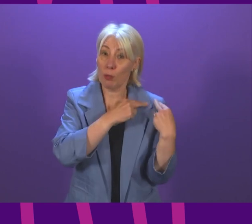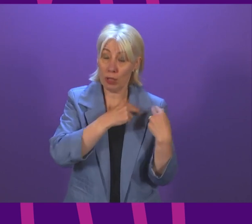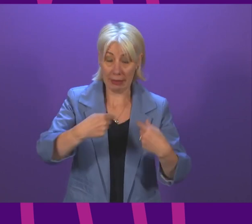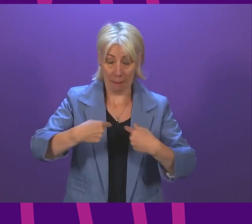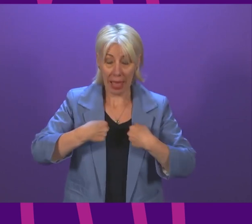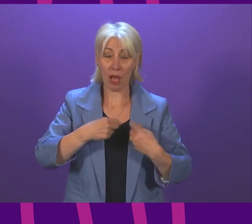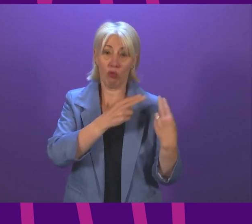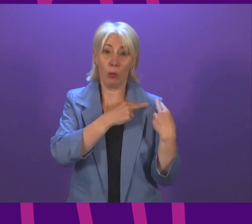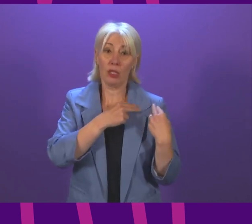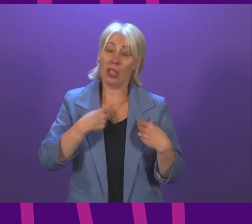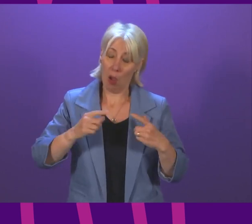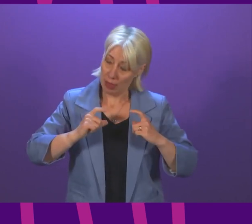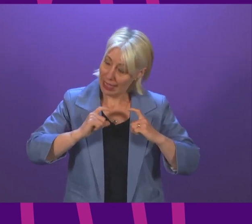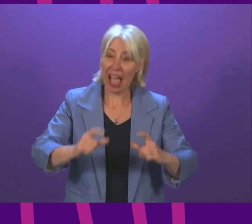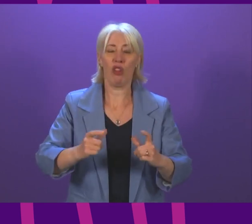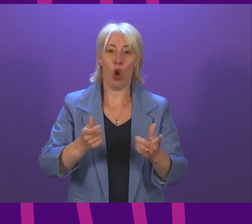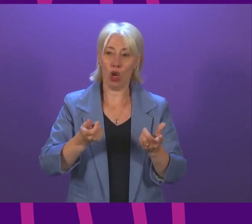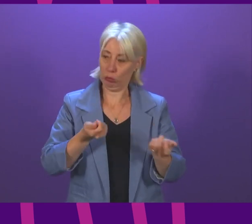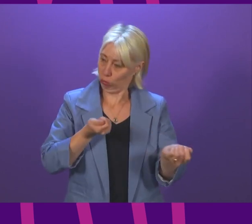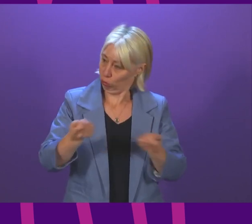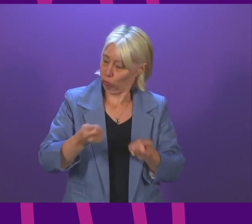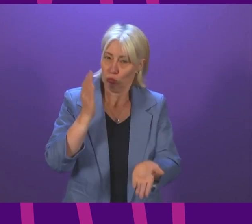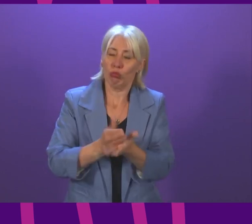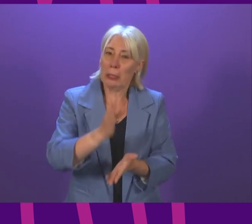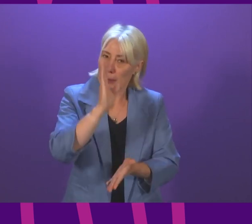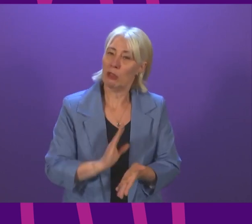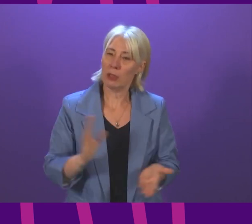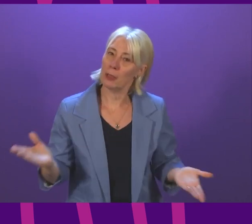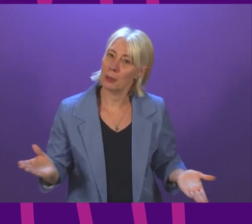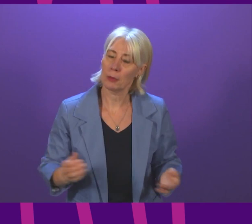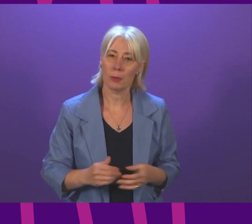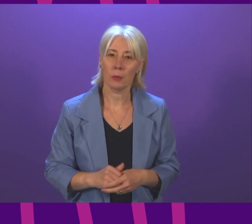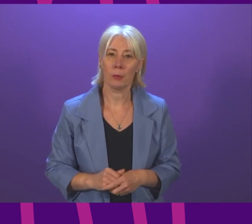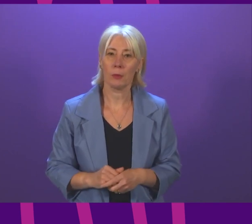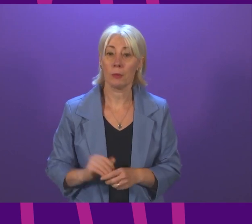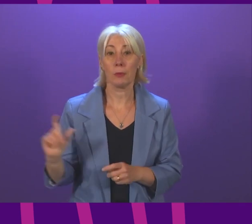continue to treat and discharge with the utmost seriousness. Douglas Ross.